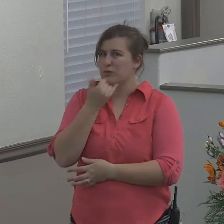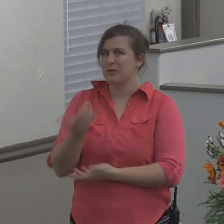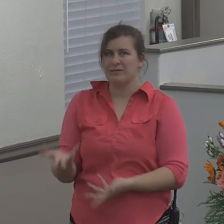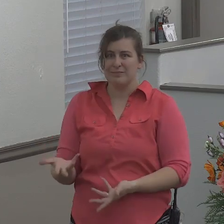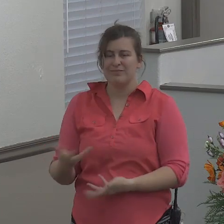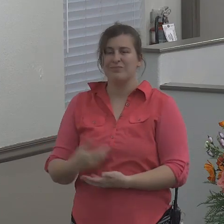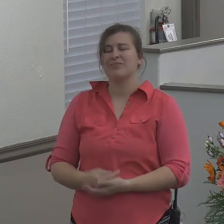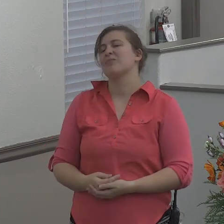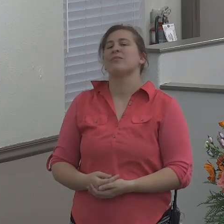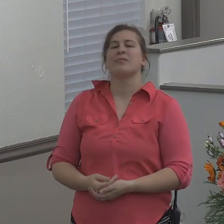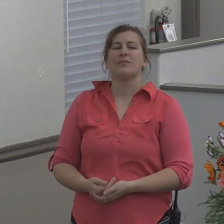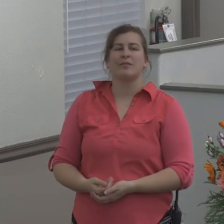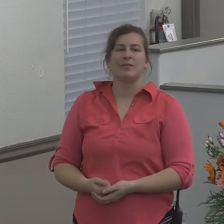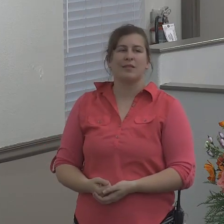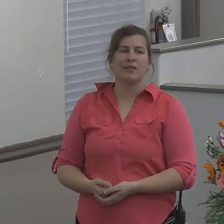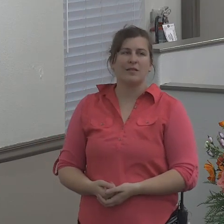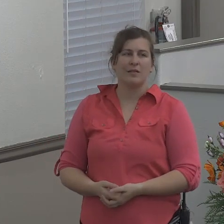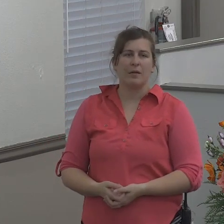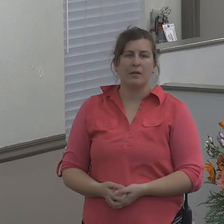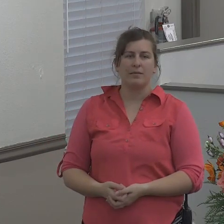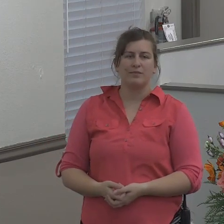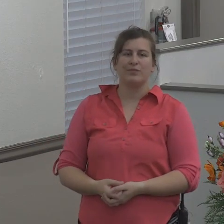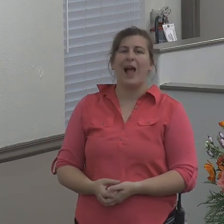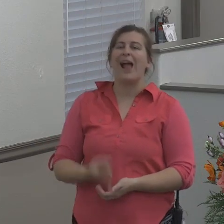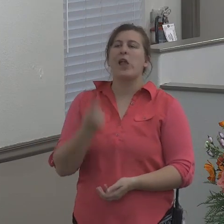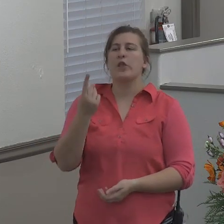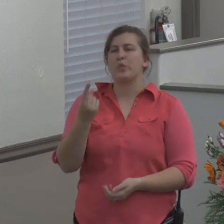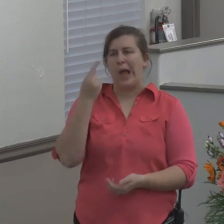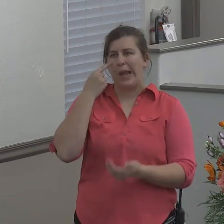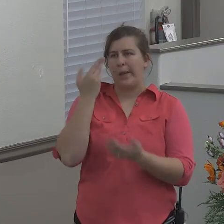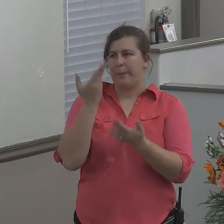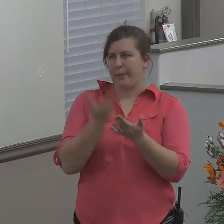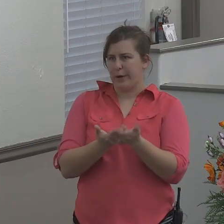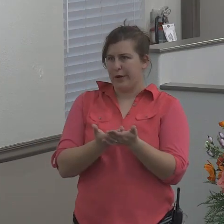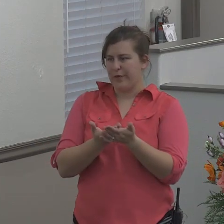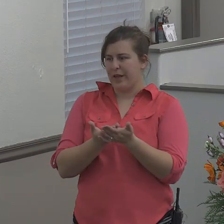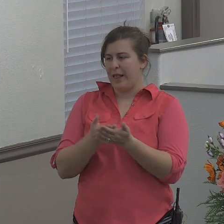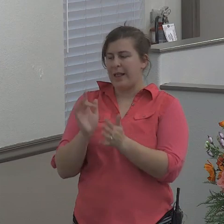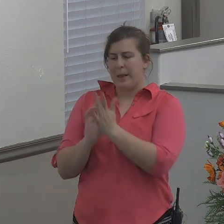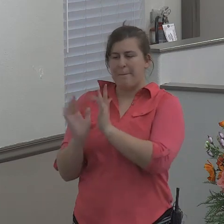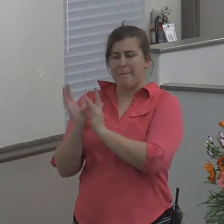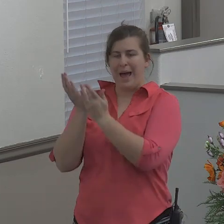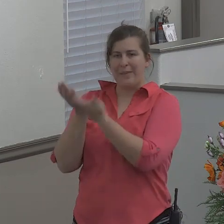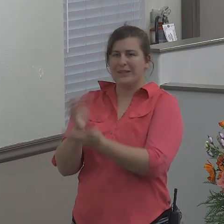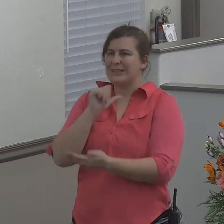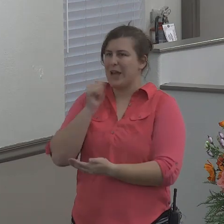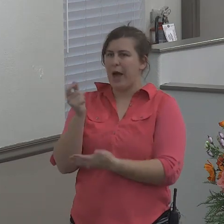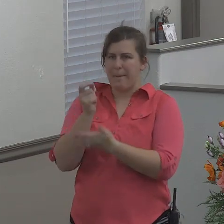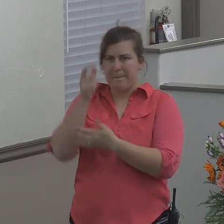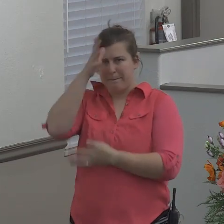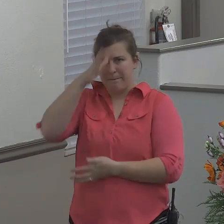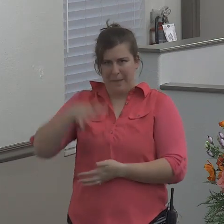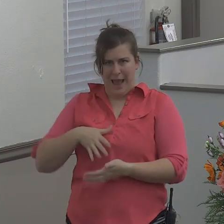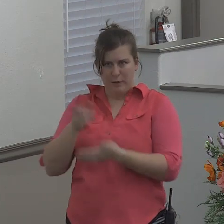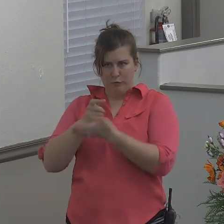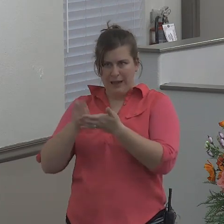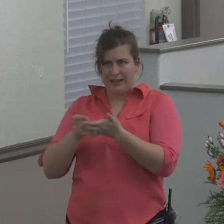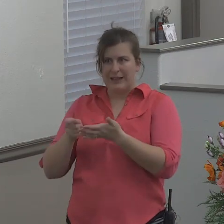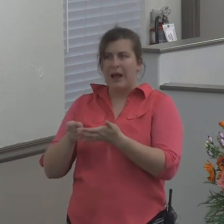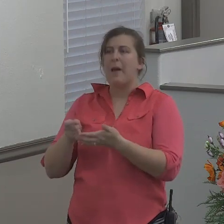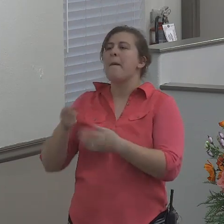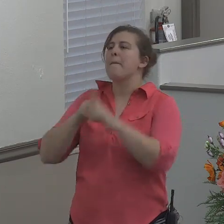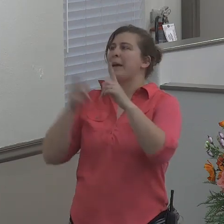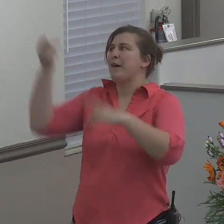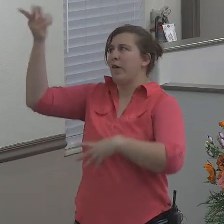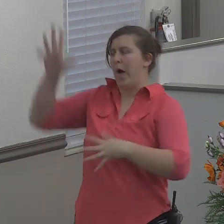That's one definite proof that the Bible is not just a book that man made but that it is God breathed. Because if man